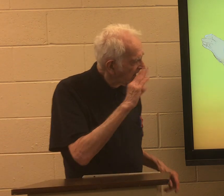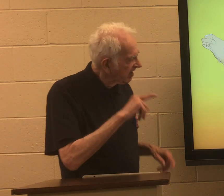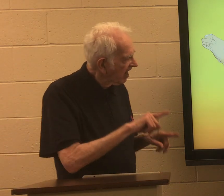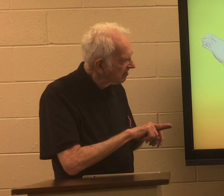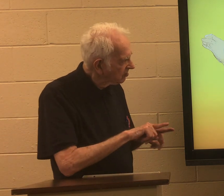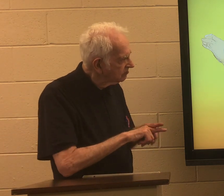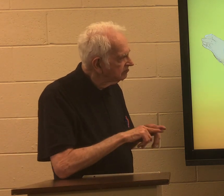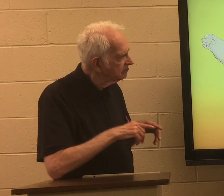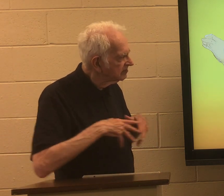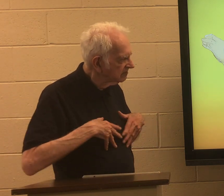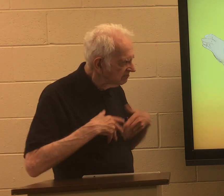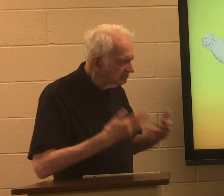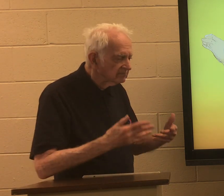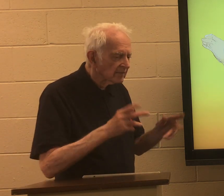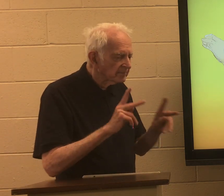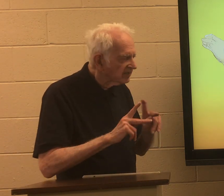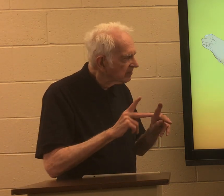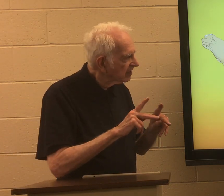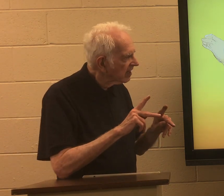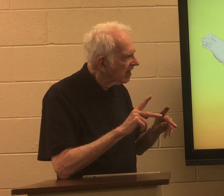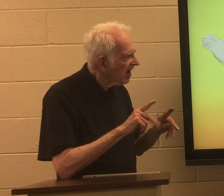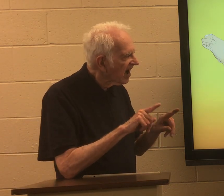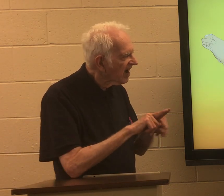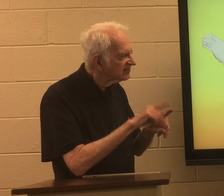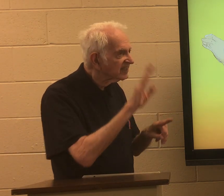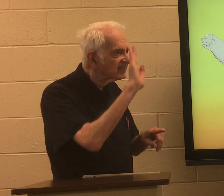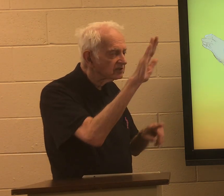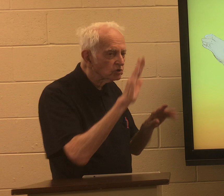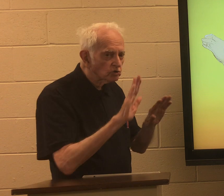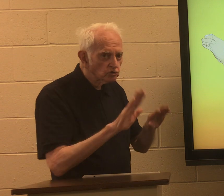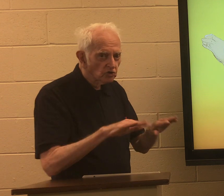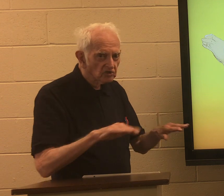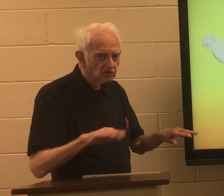God also acknowledges people as his children